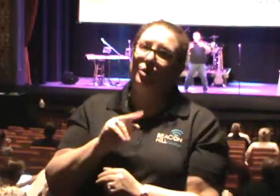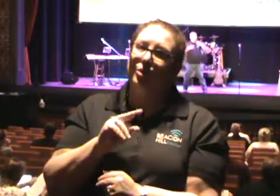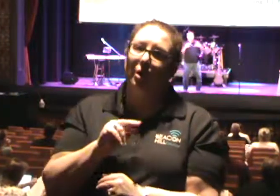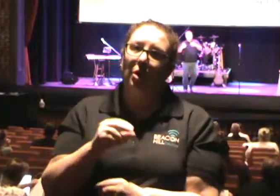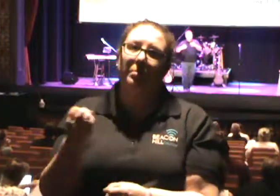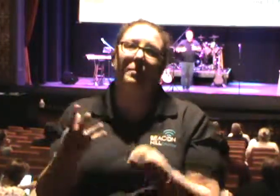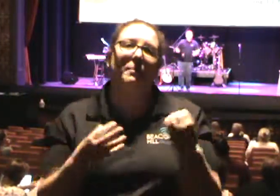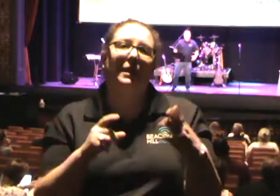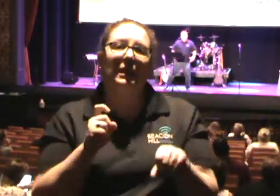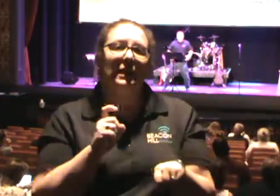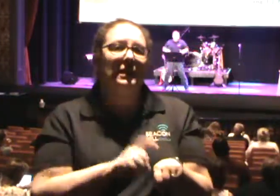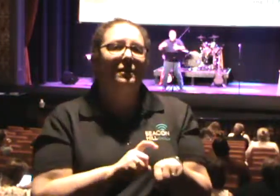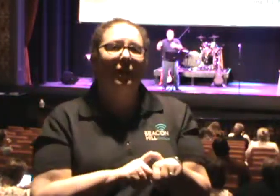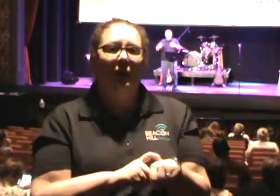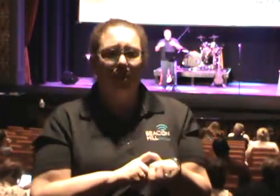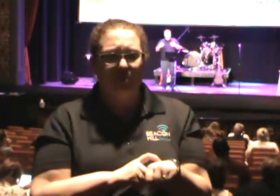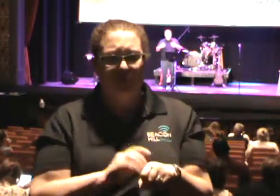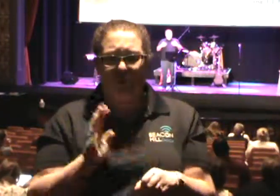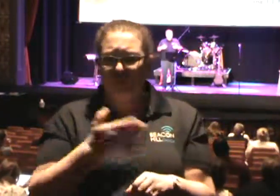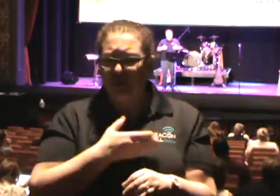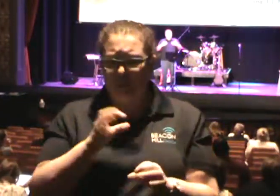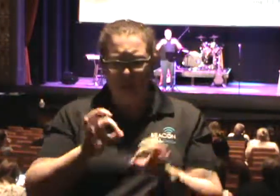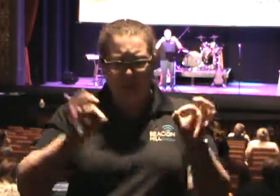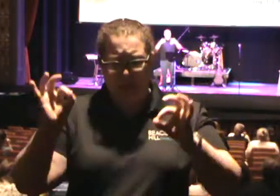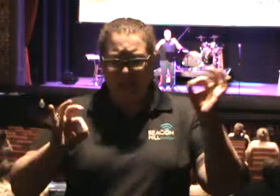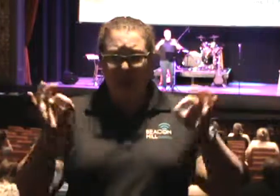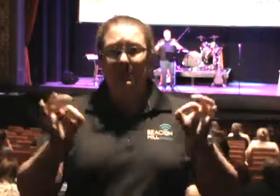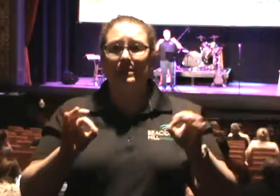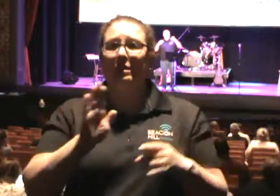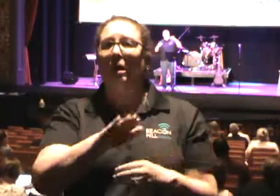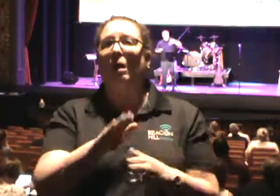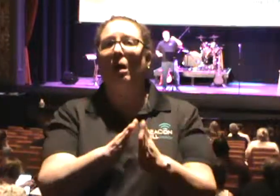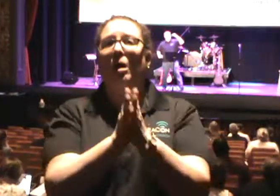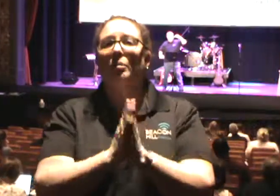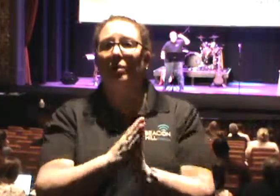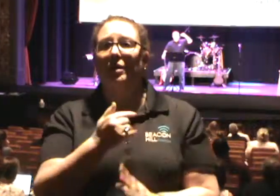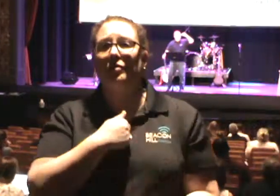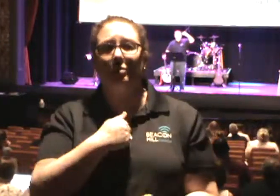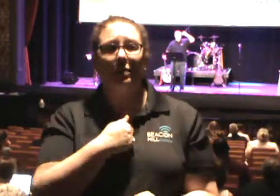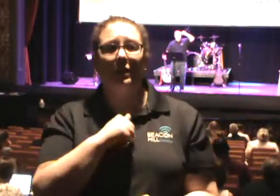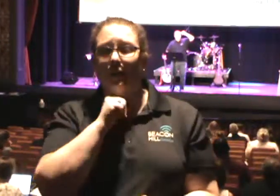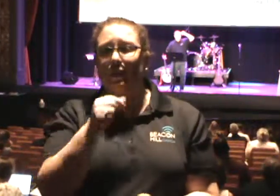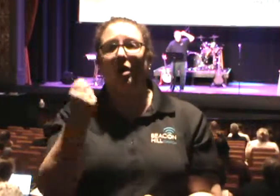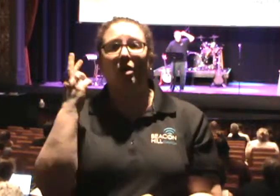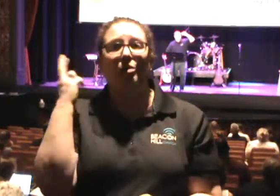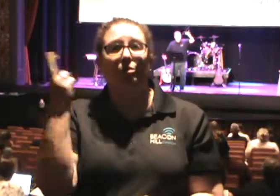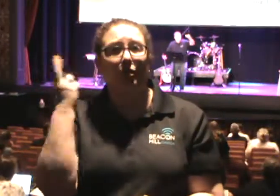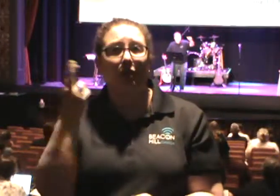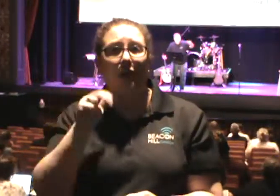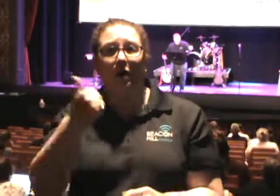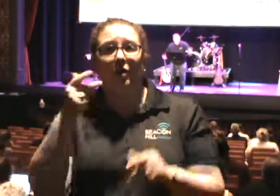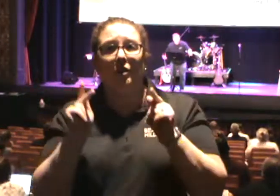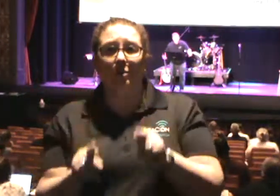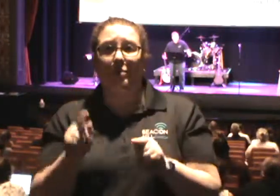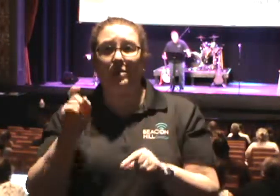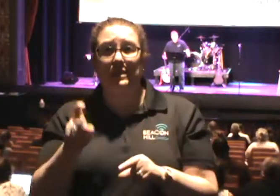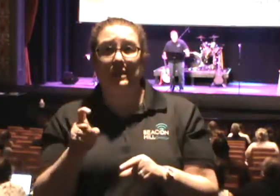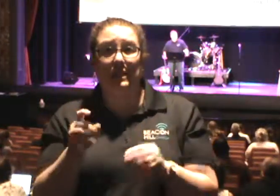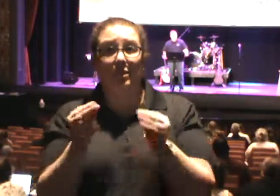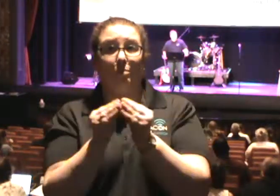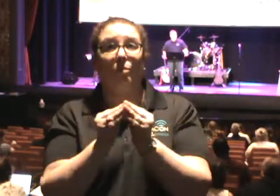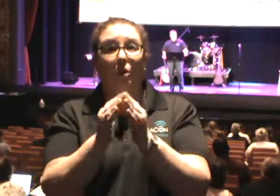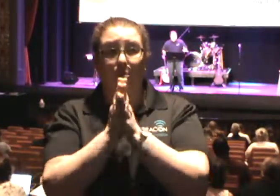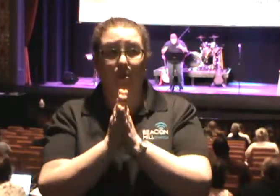get so caught up in it. We're always asking for prayer. We don't realize that somebody else is going through something even more than that we're going through.